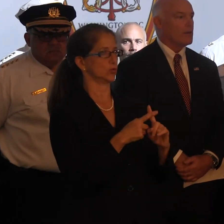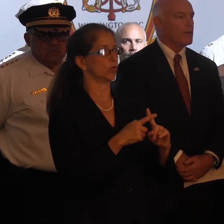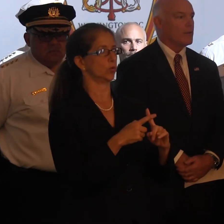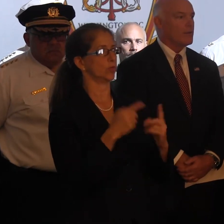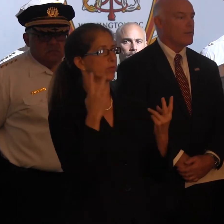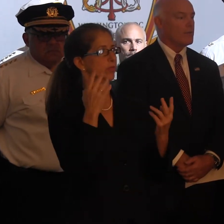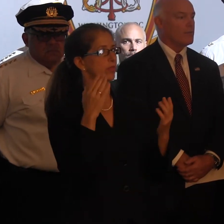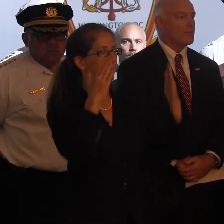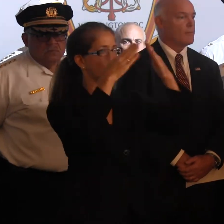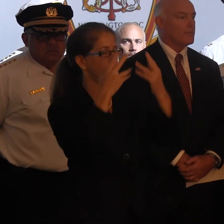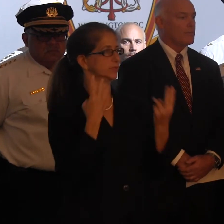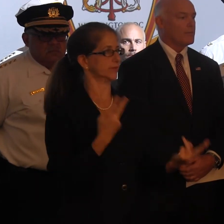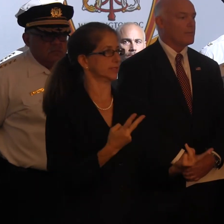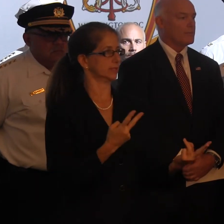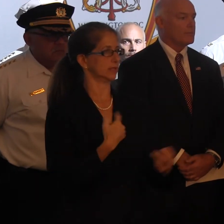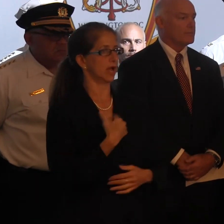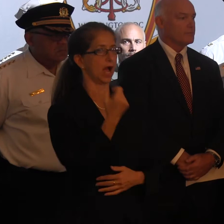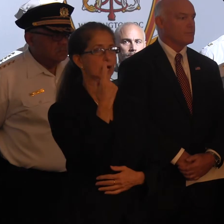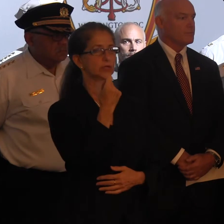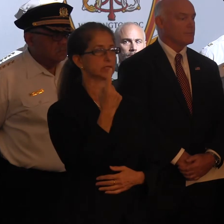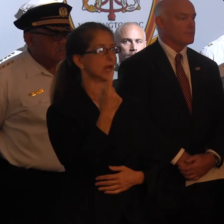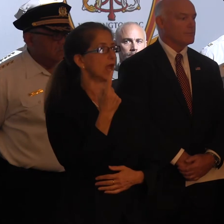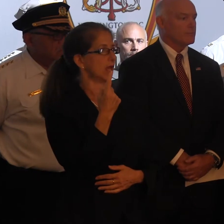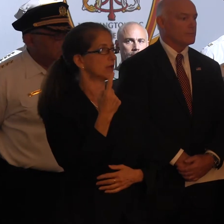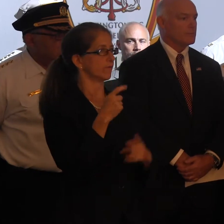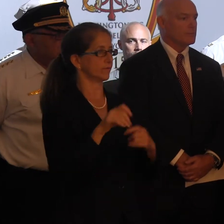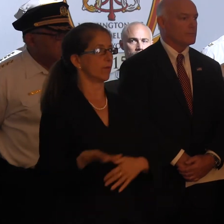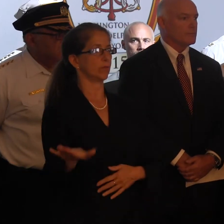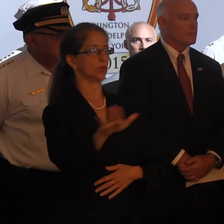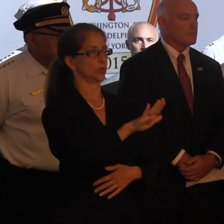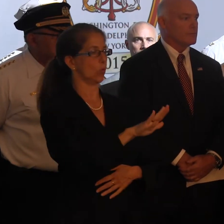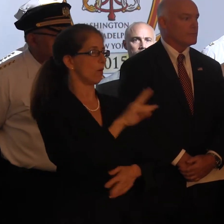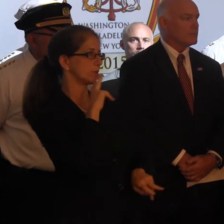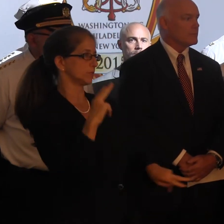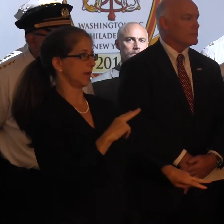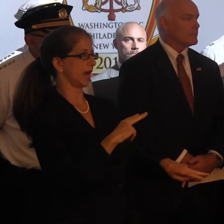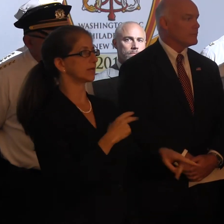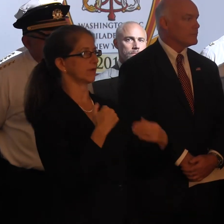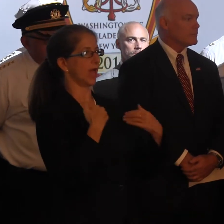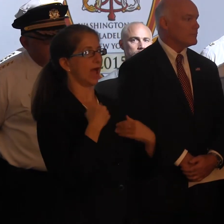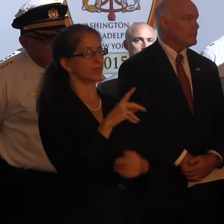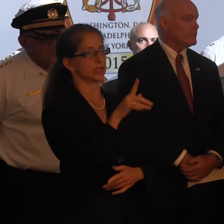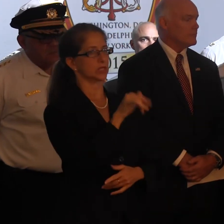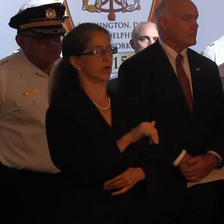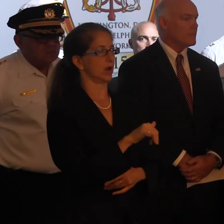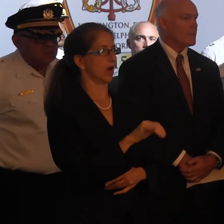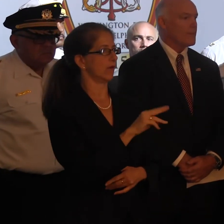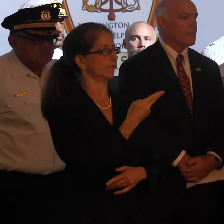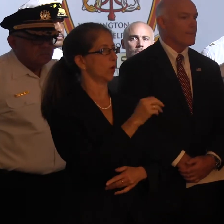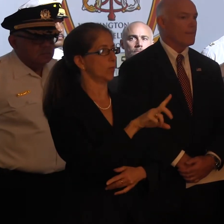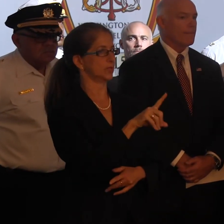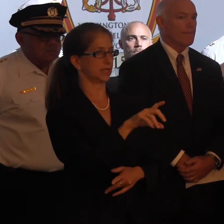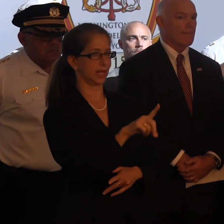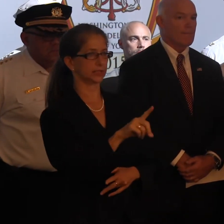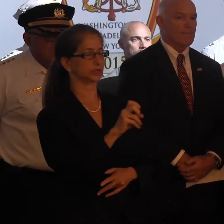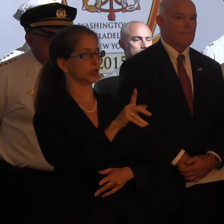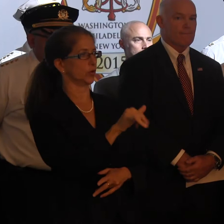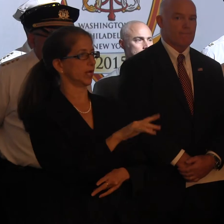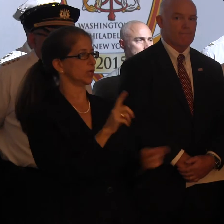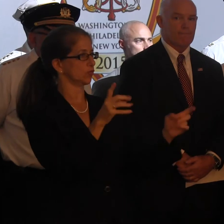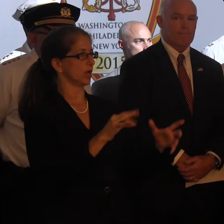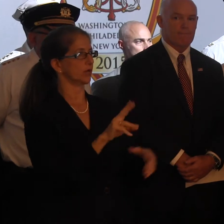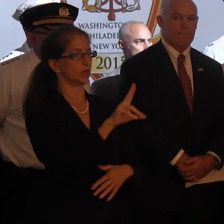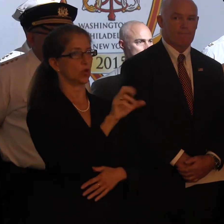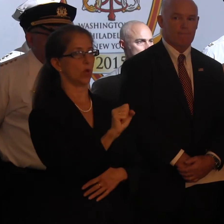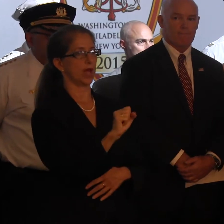visit. I understand, from a press standpoint, having the Secretary of the Department of Homeland Security and the Director of